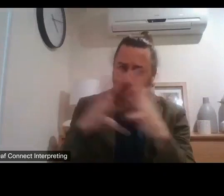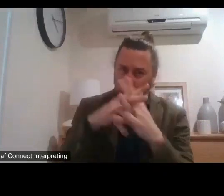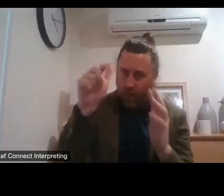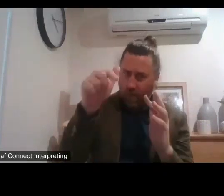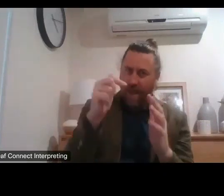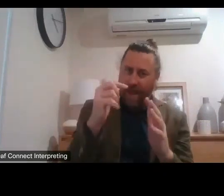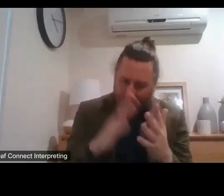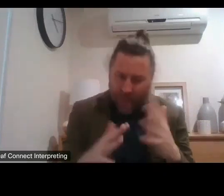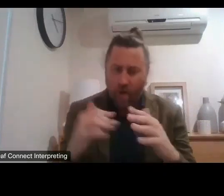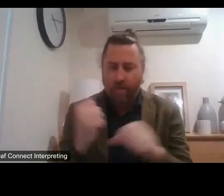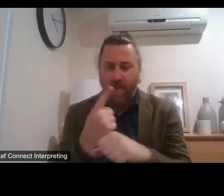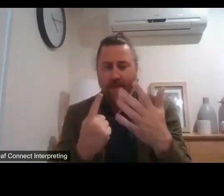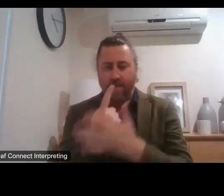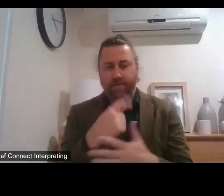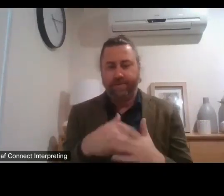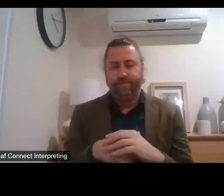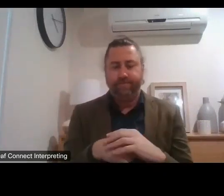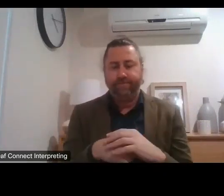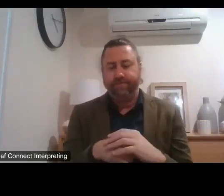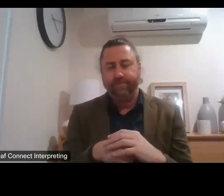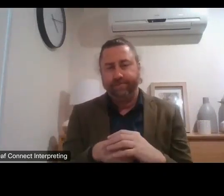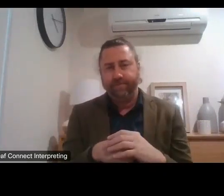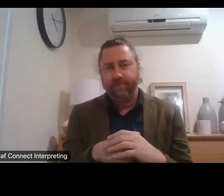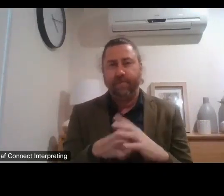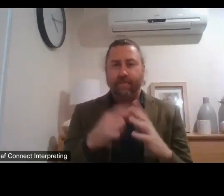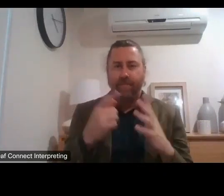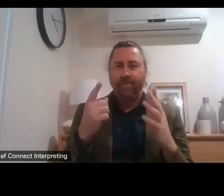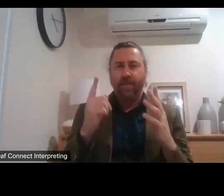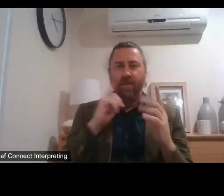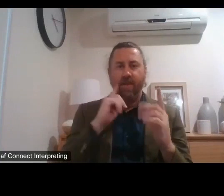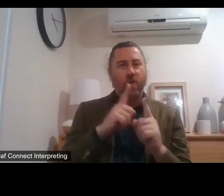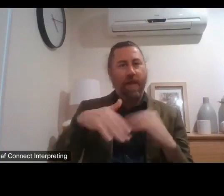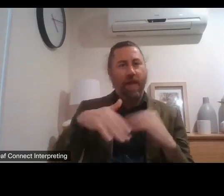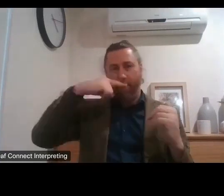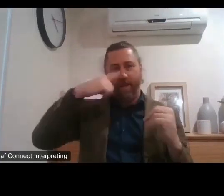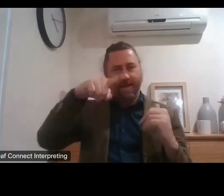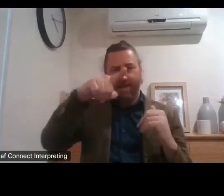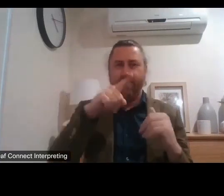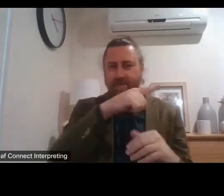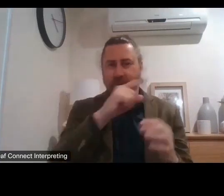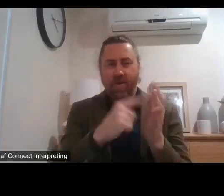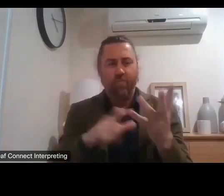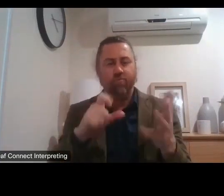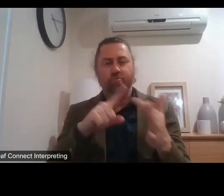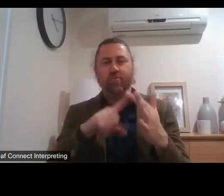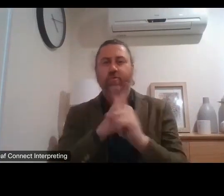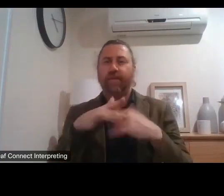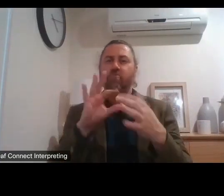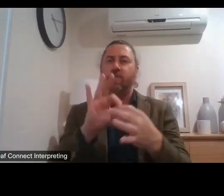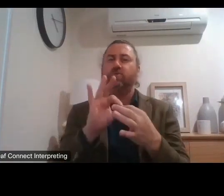it is to the um question's point about kind of putting humans back in charge and you talked about relational um